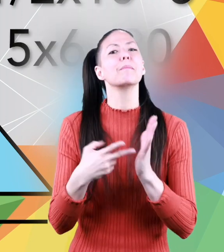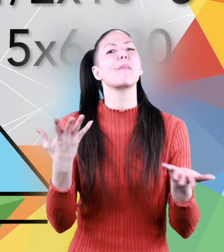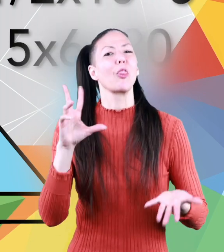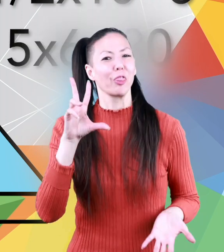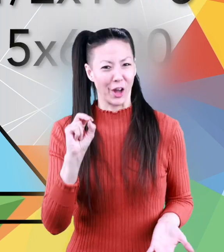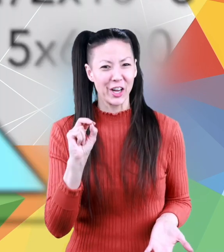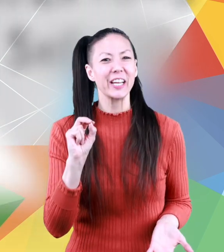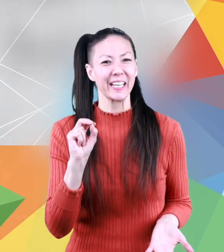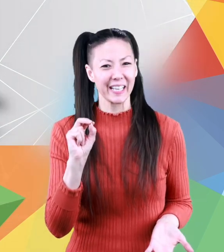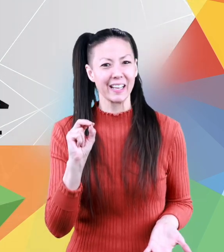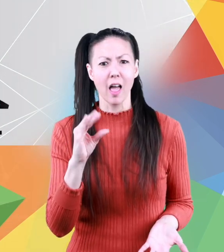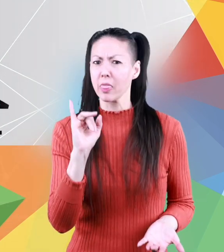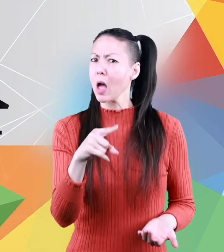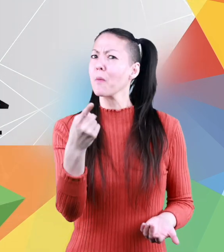30 and this one